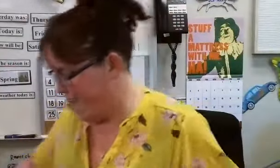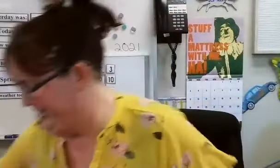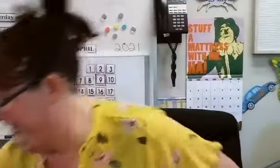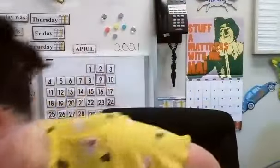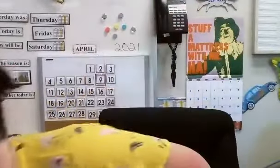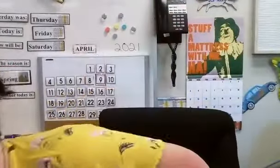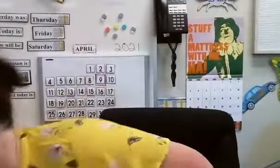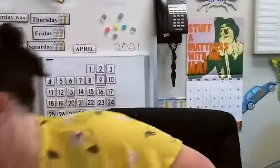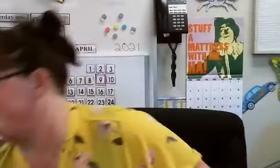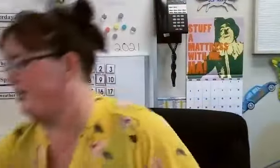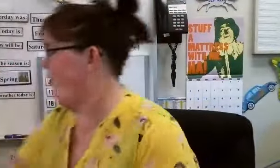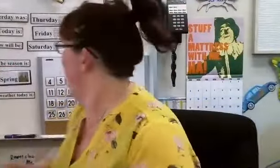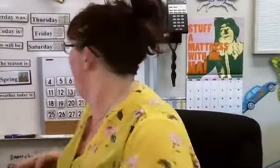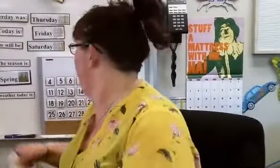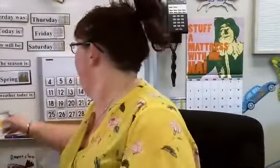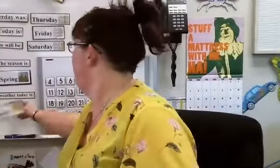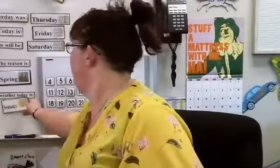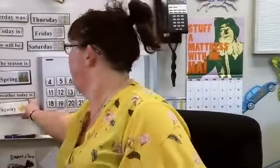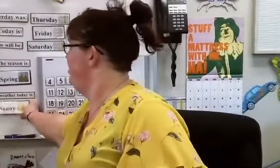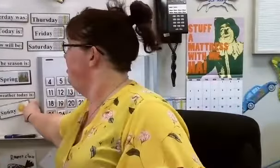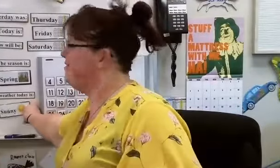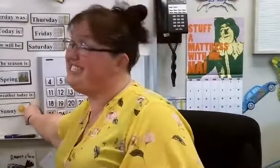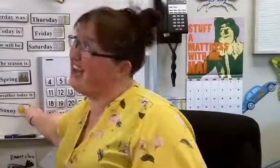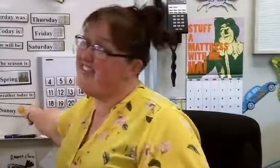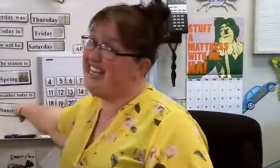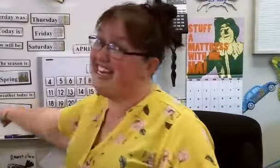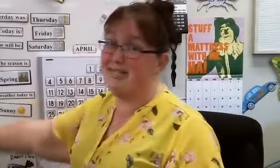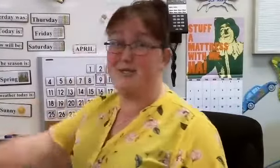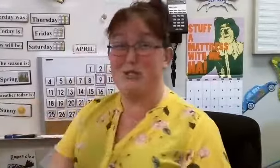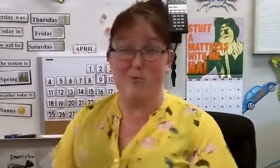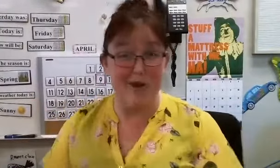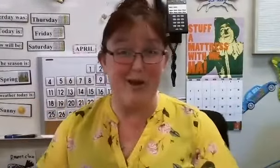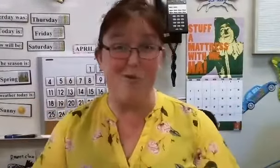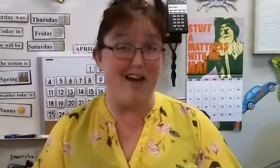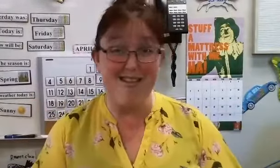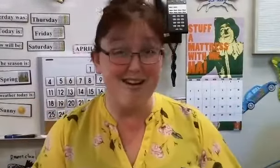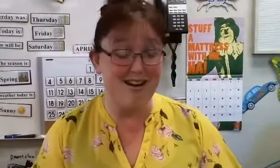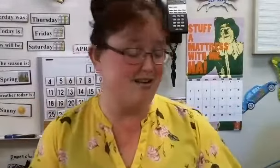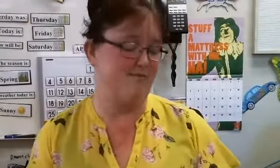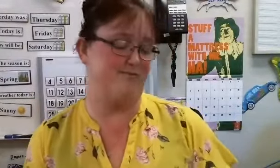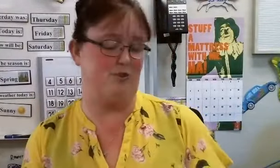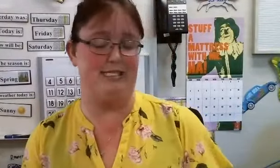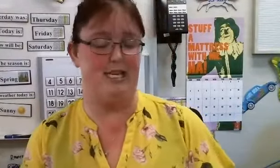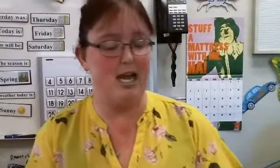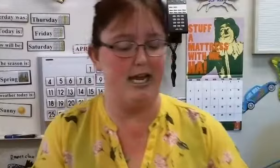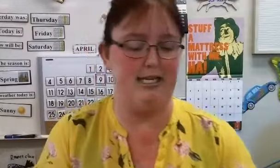Oh, it's a little bit warmer. We're definitely getting some spring weather. Nice.